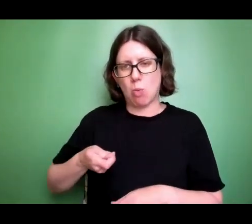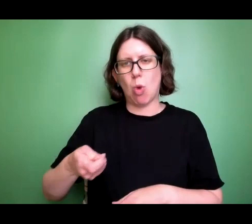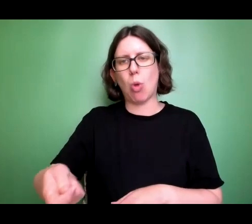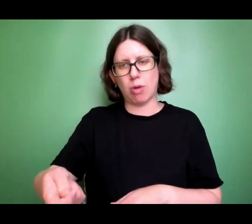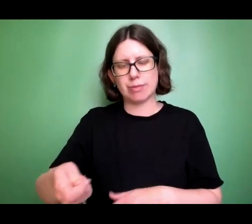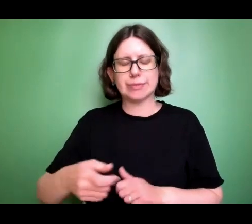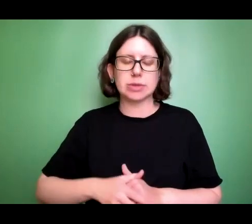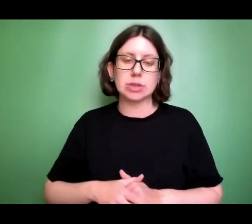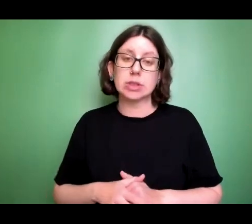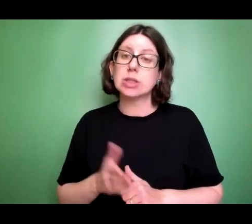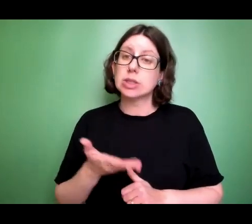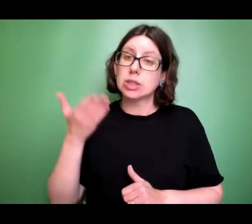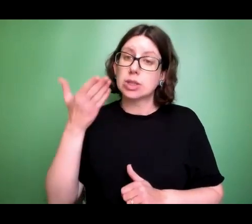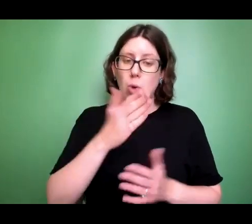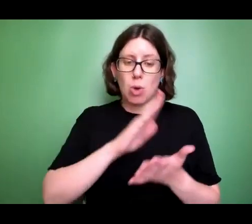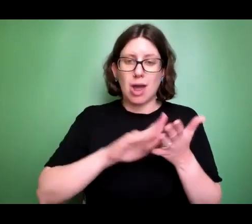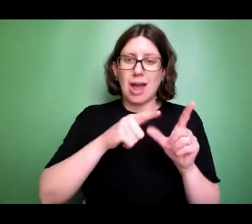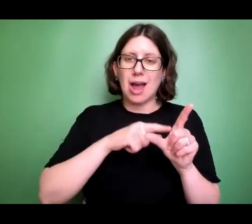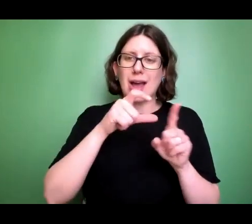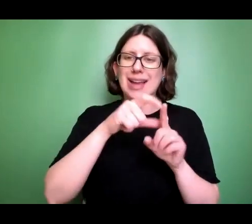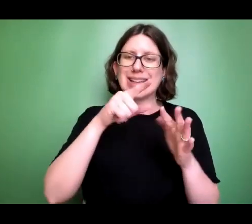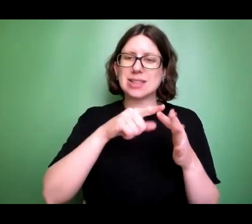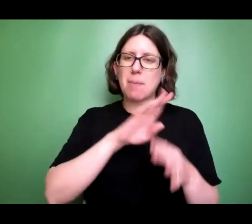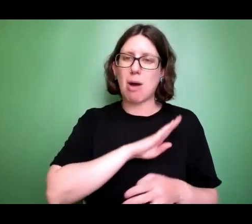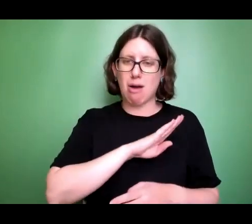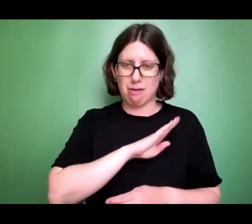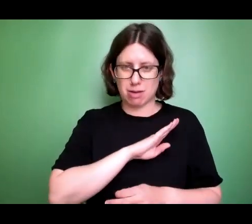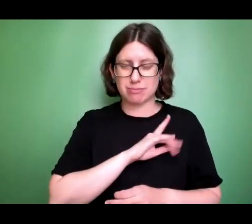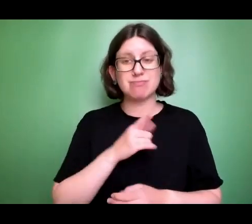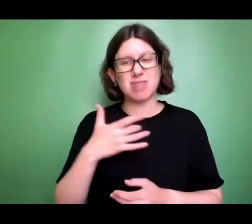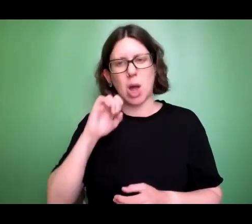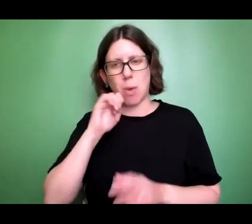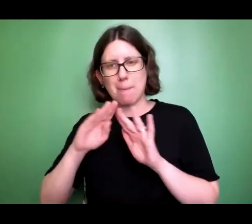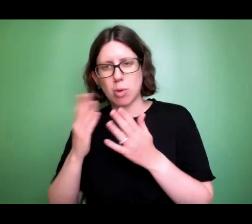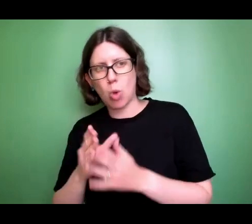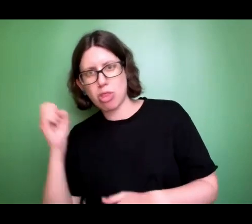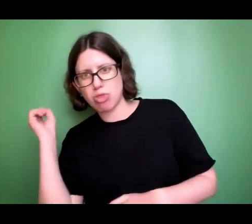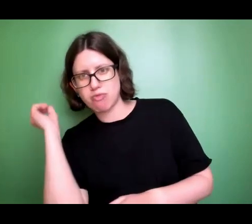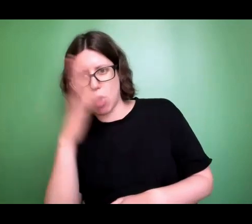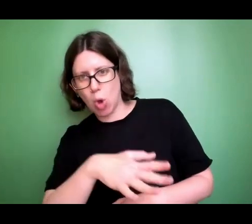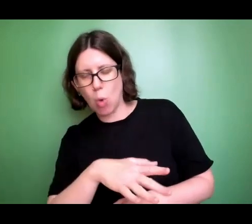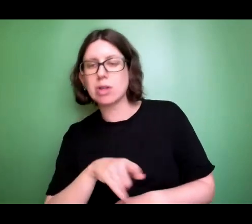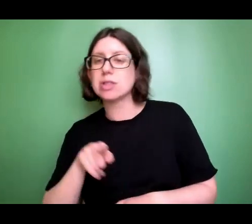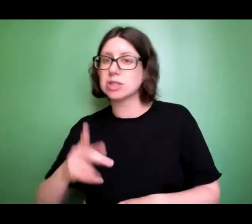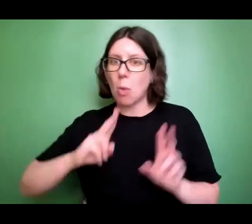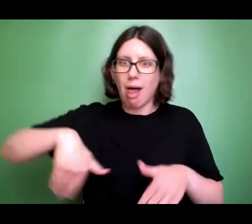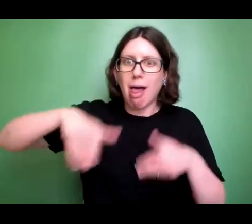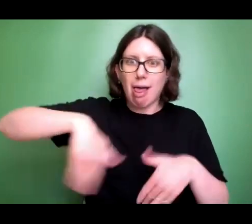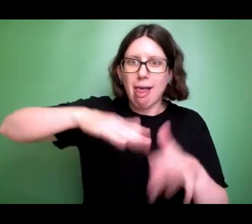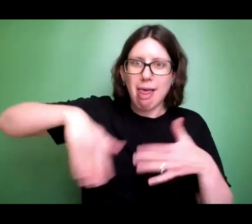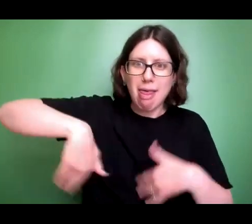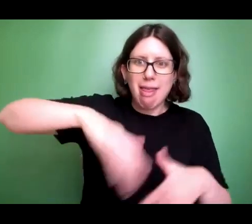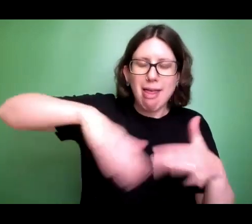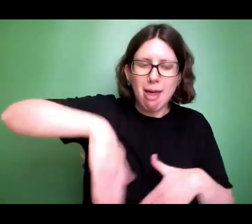when we're in High Park, she loves to play fetch. The only problem is that she hasn't quite worked out that she needs to bring the ball back.